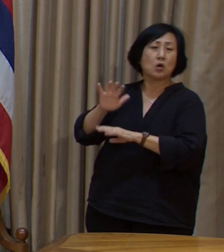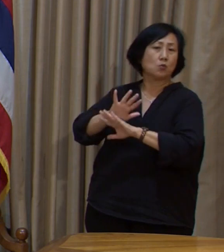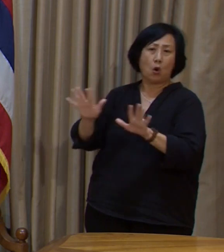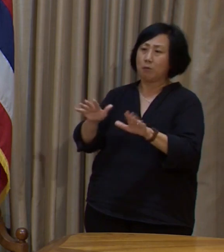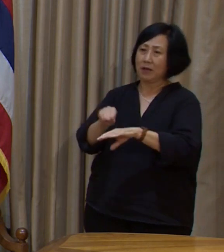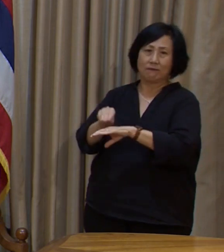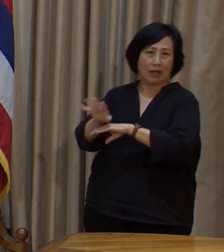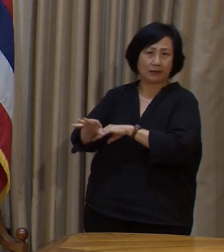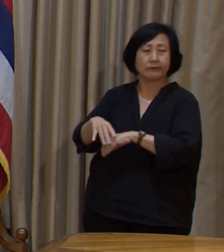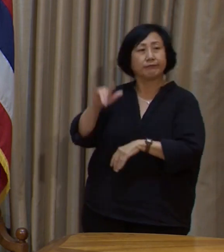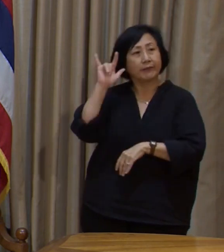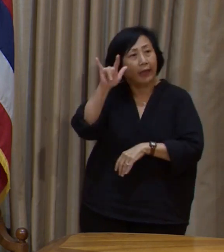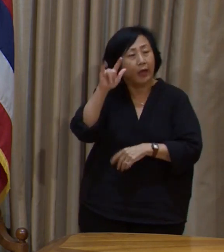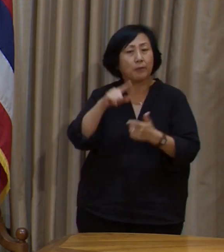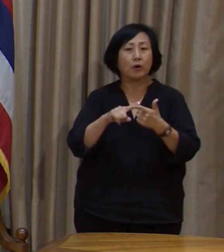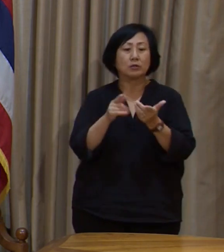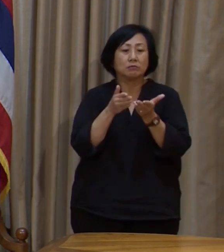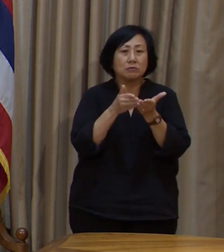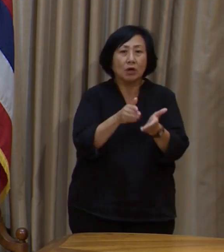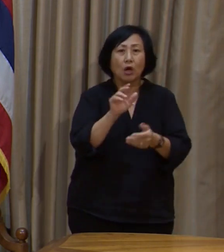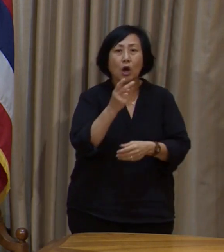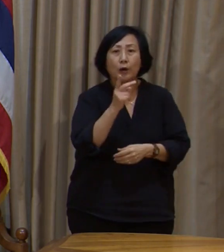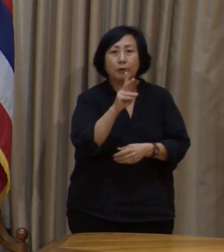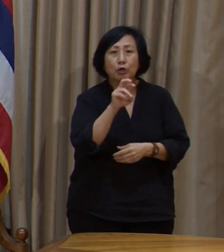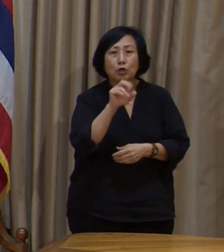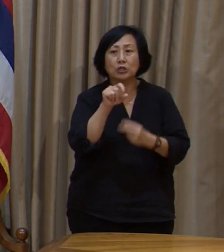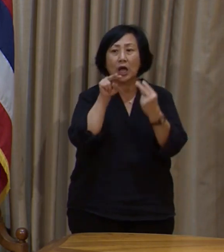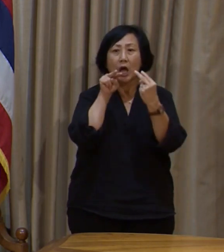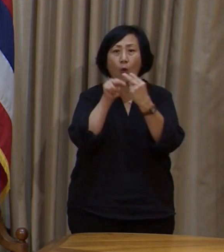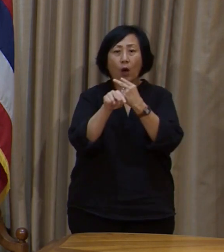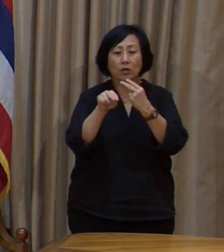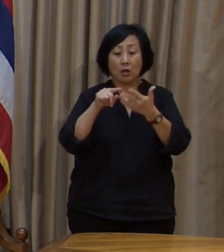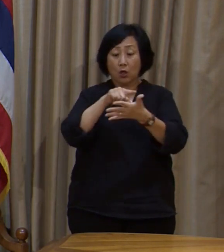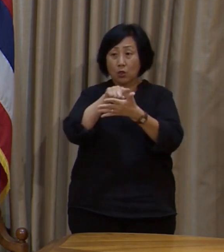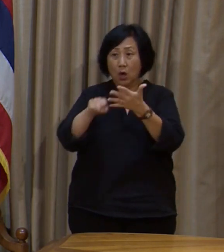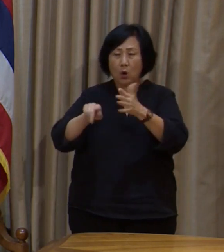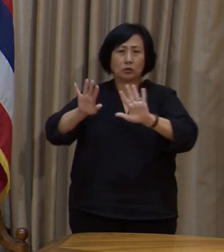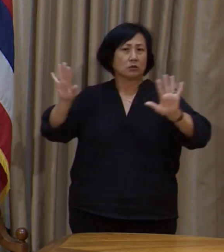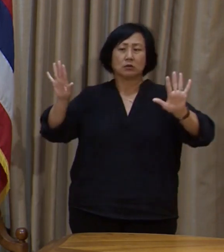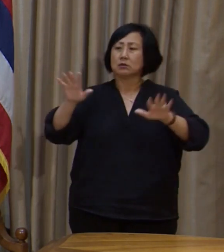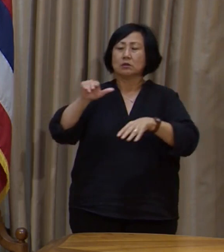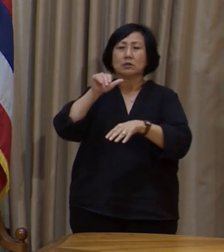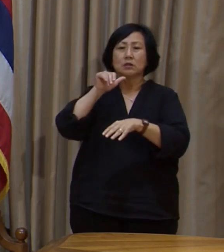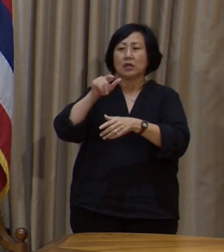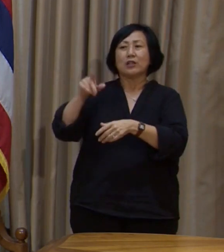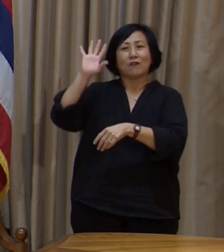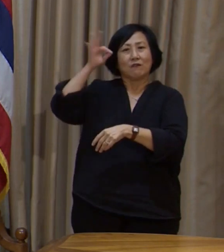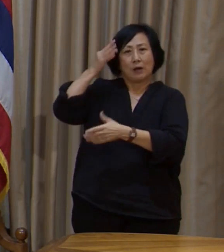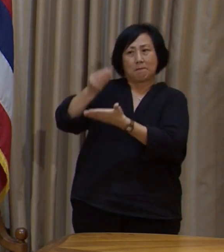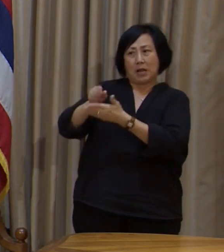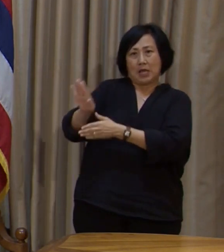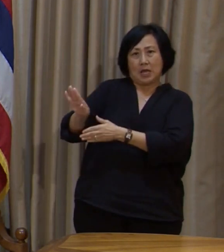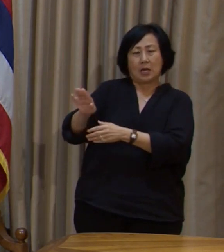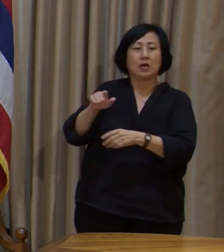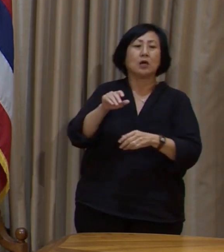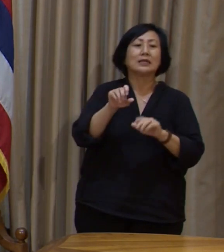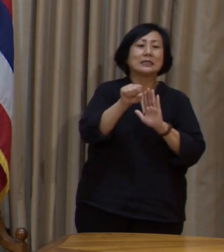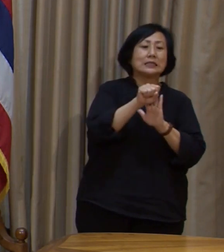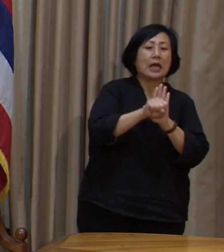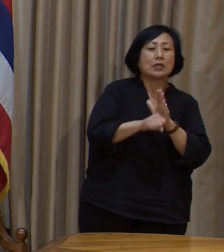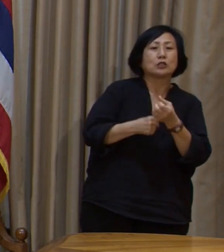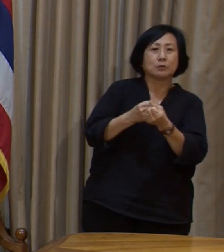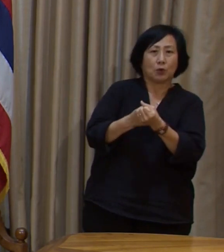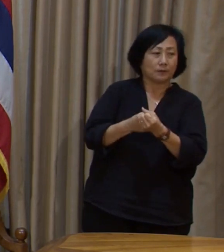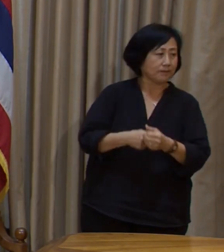airports, harbors, and highways division are all federally funded with state support.